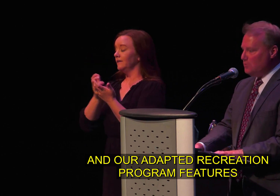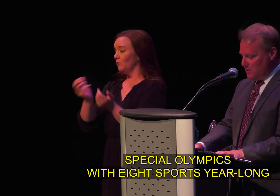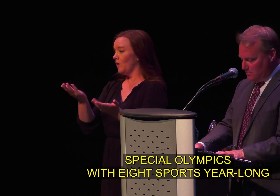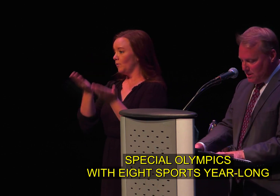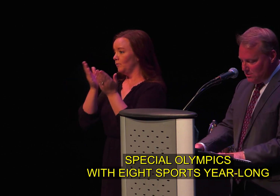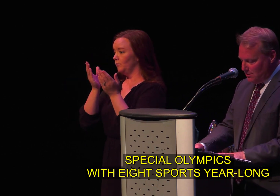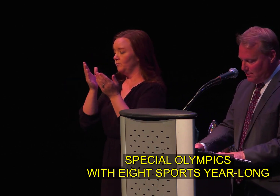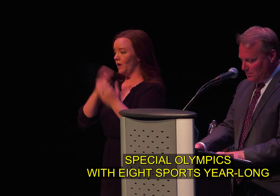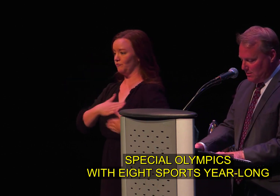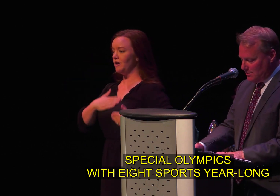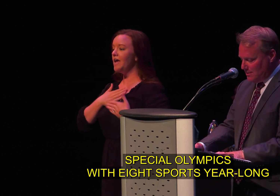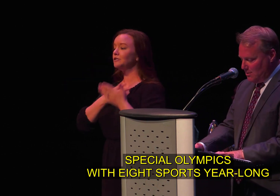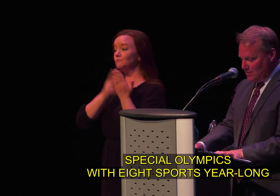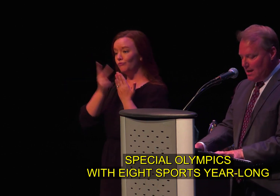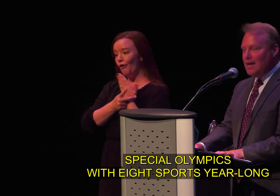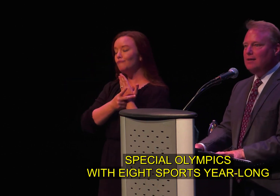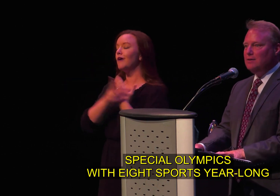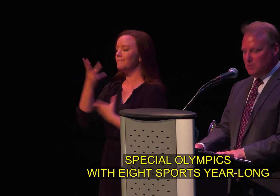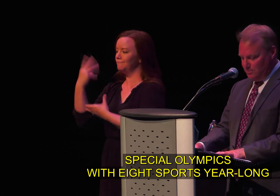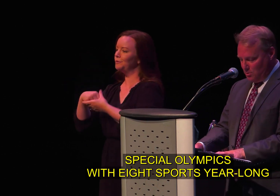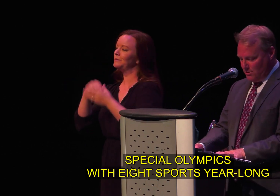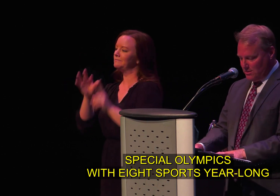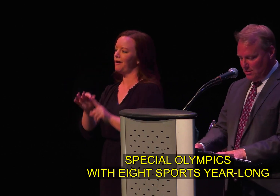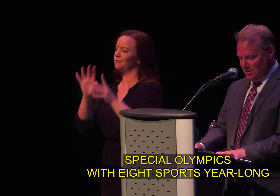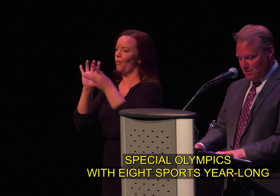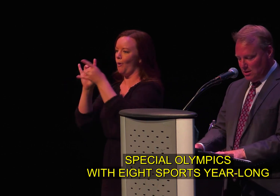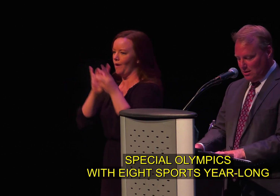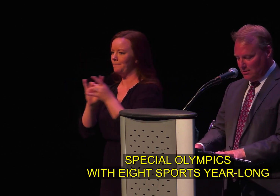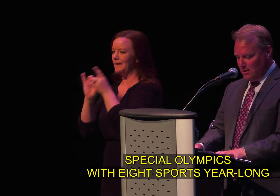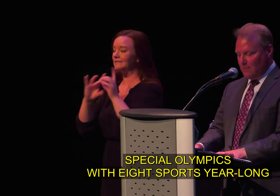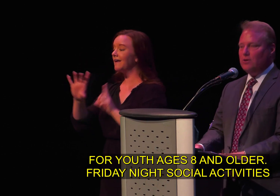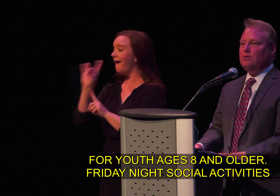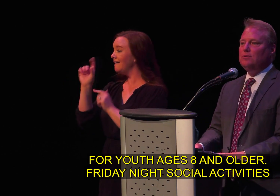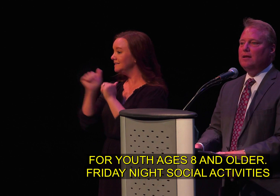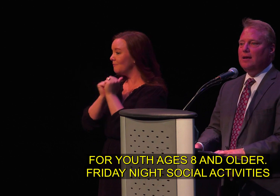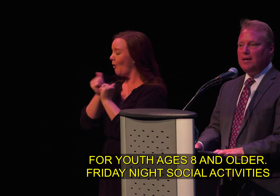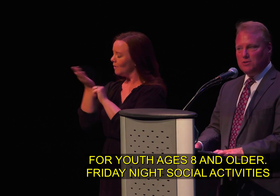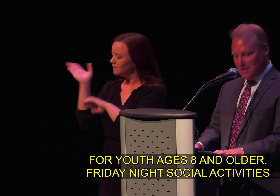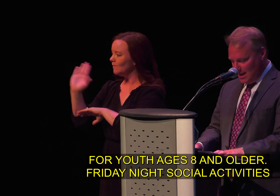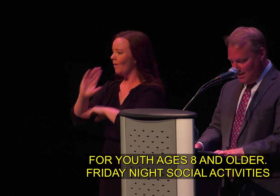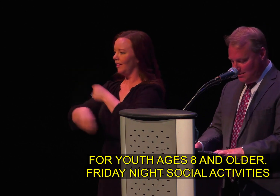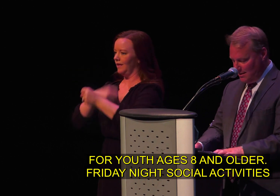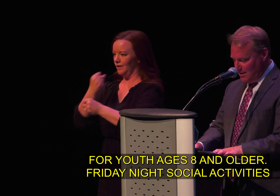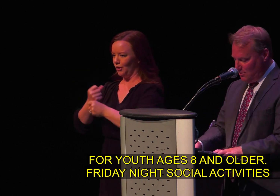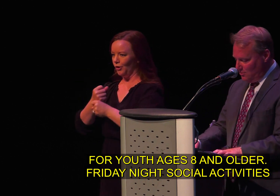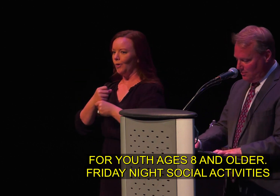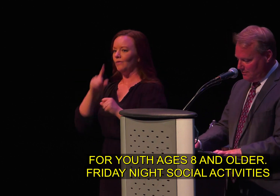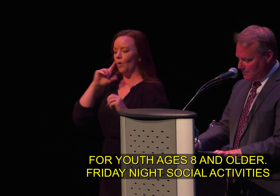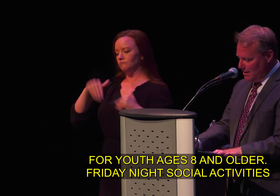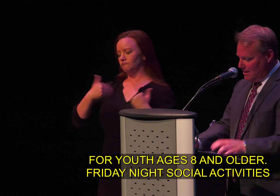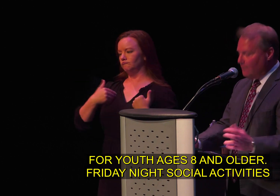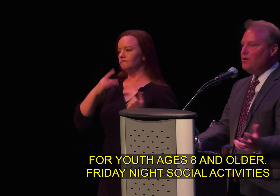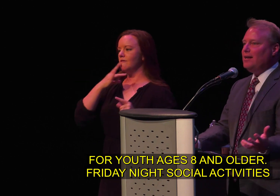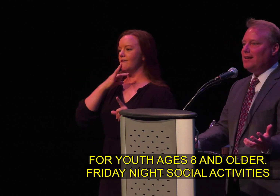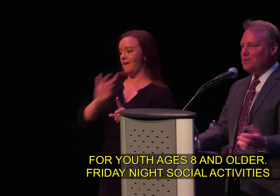features special olympics with eight sports year-long for youth ages eight and older in a friday night